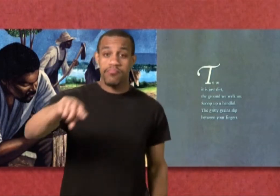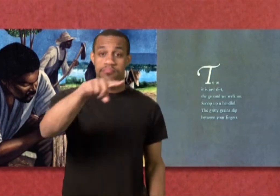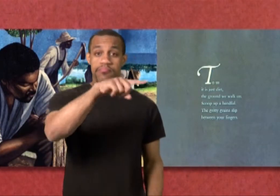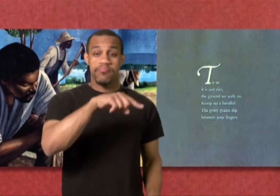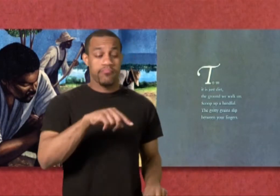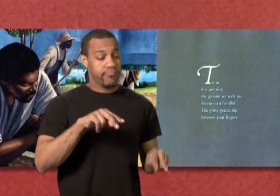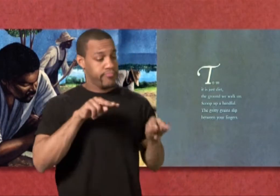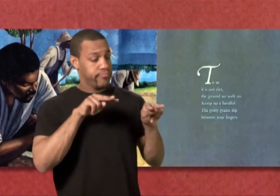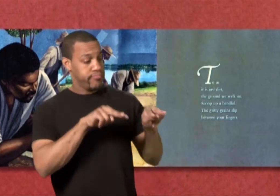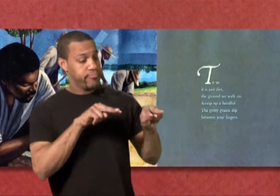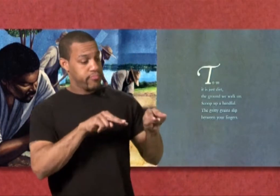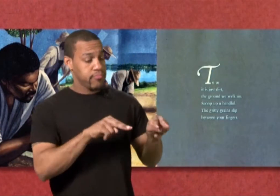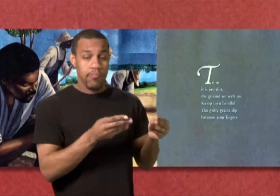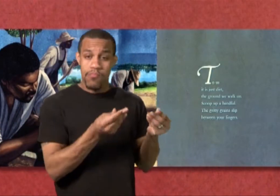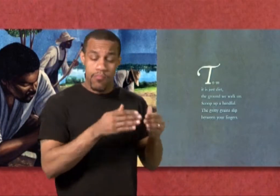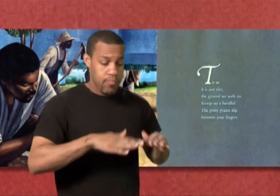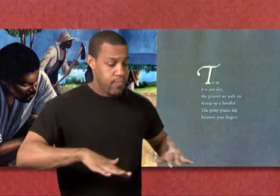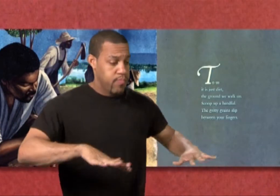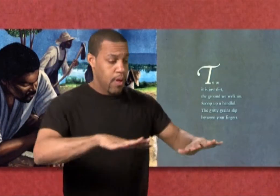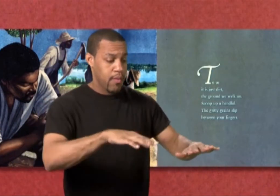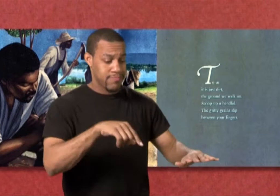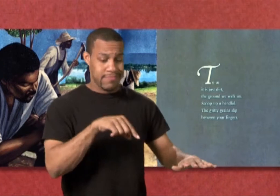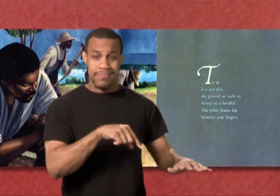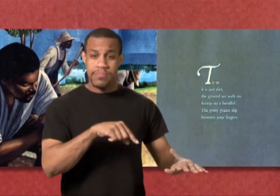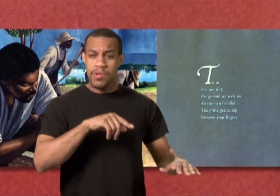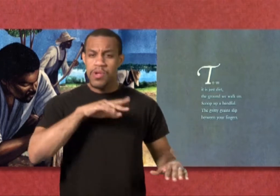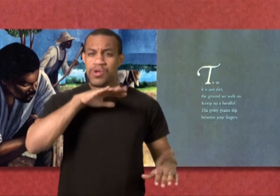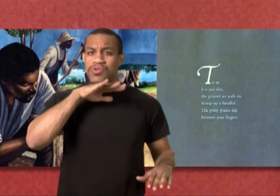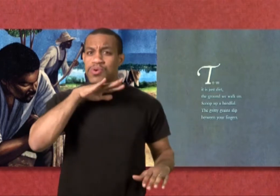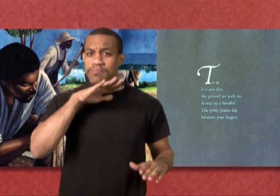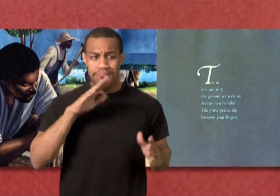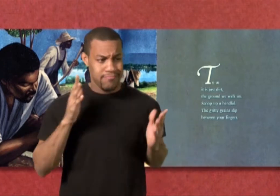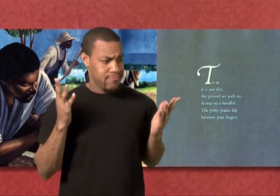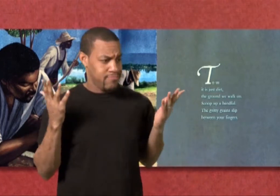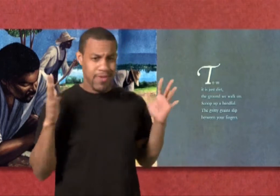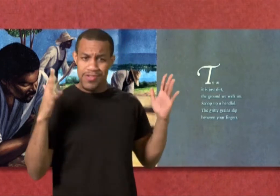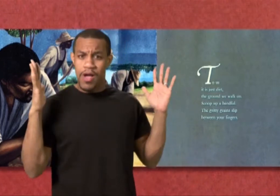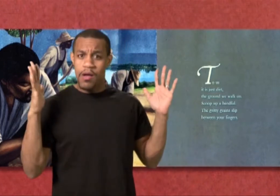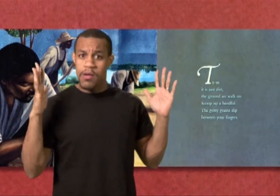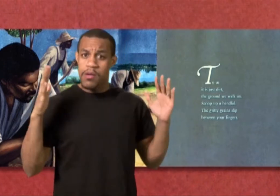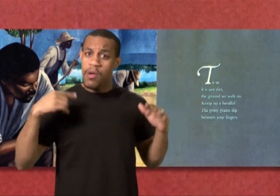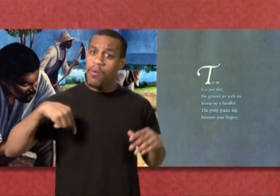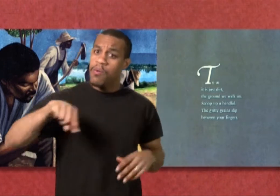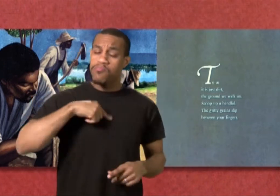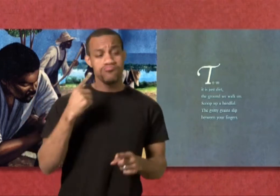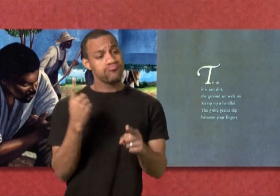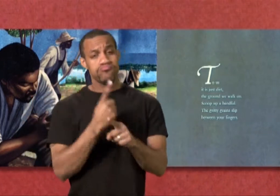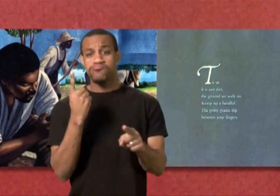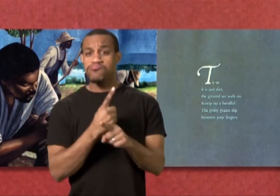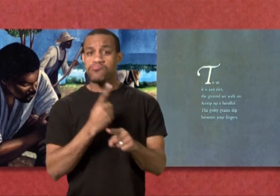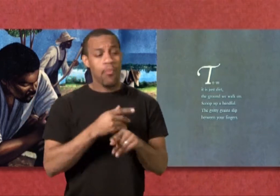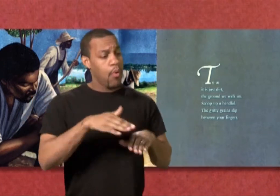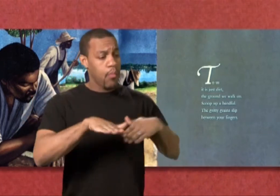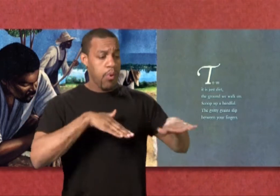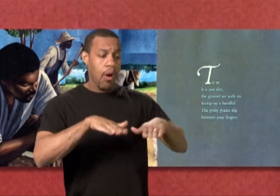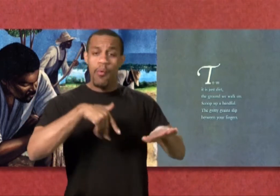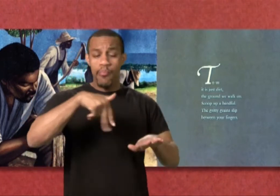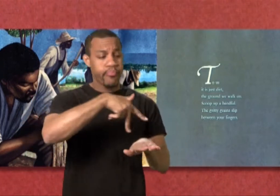To us, it is just dirt, the ground we walk on. Scoop up a handful, the gritty